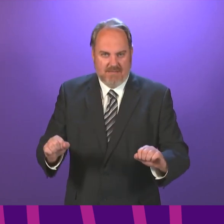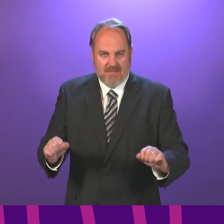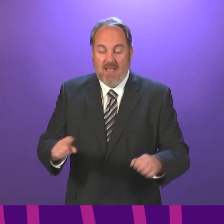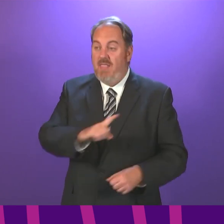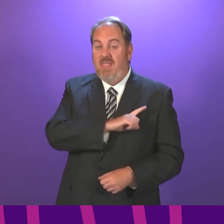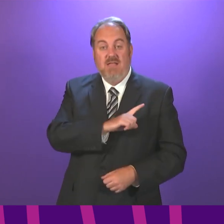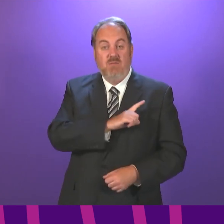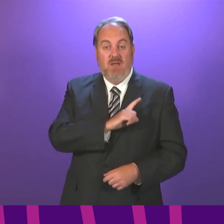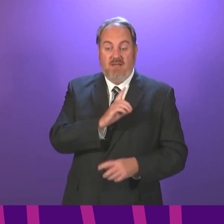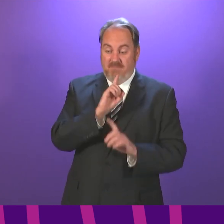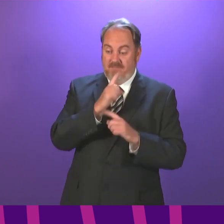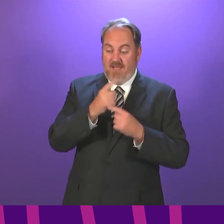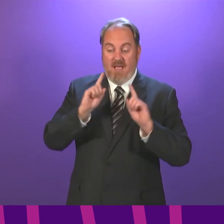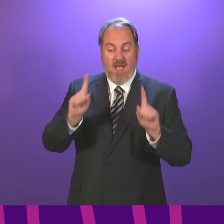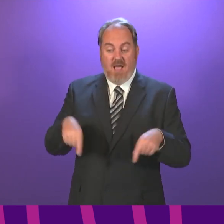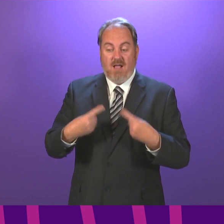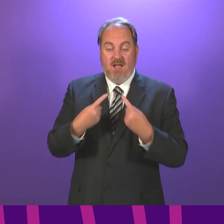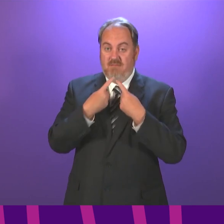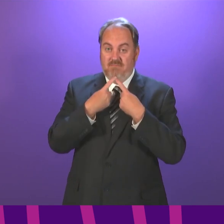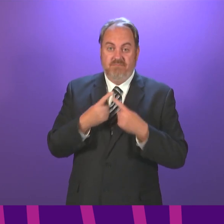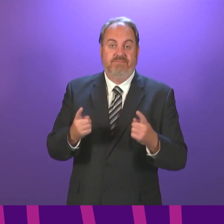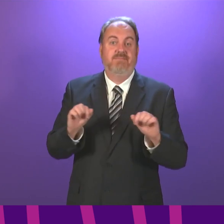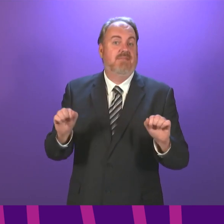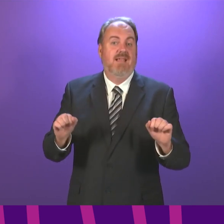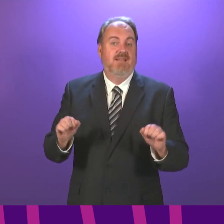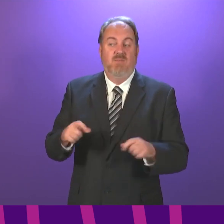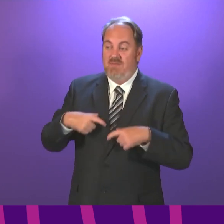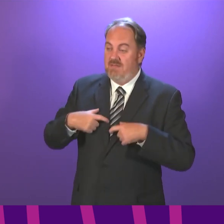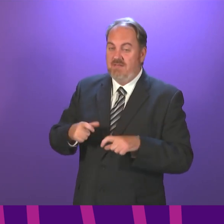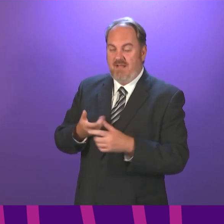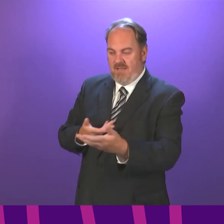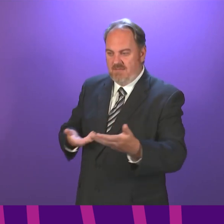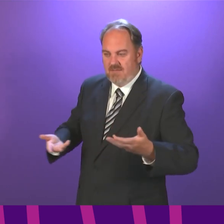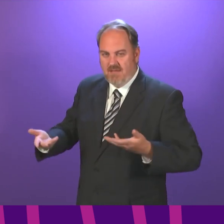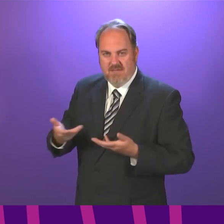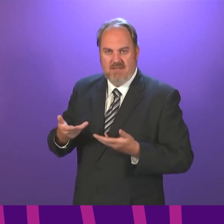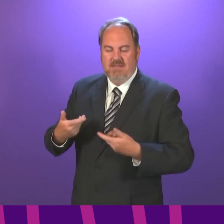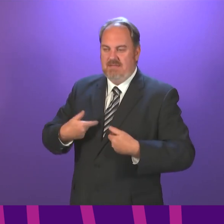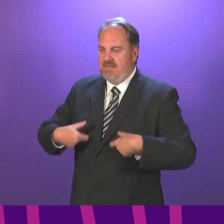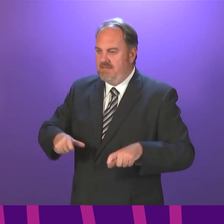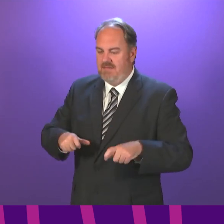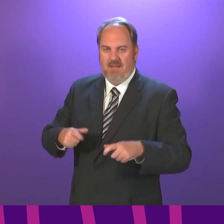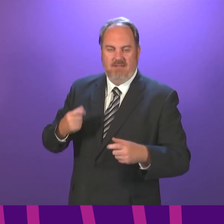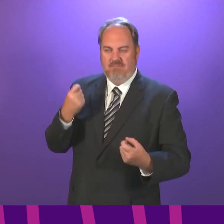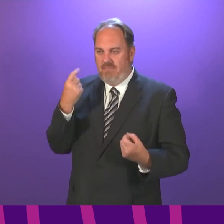is why I continue to voice caution and give a commitment to fully involved Parliament in these decisions.